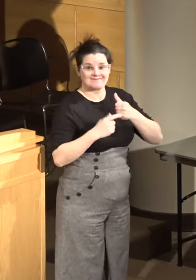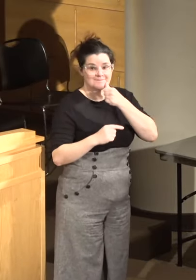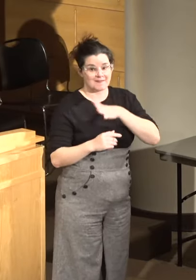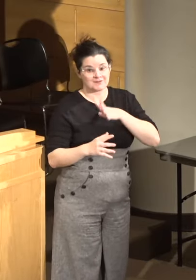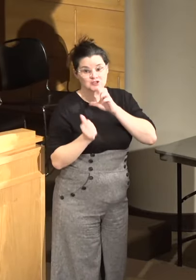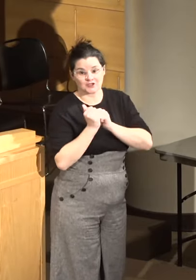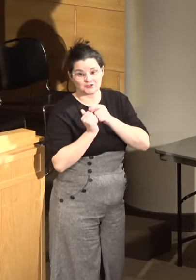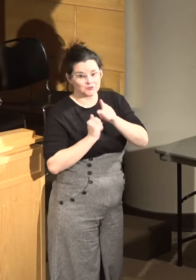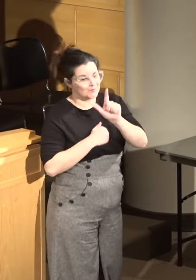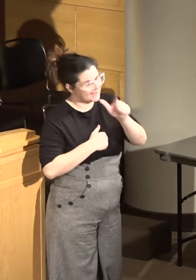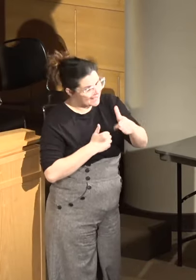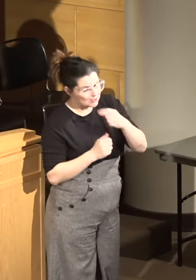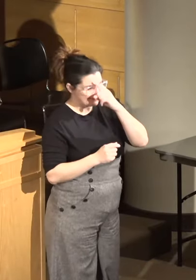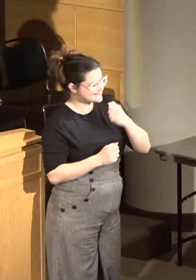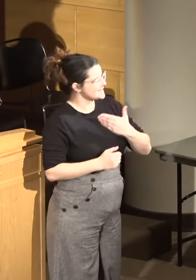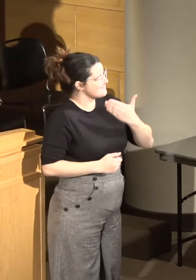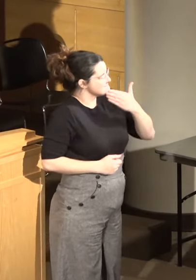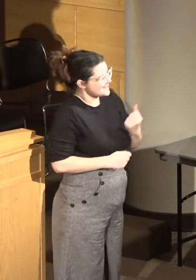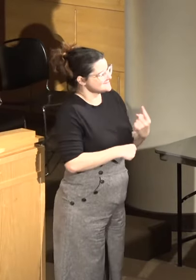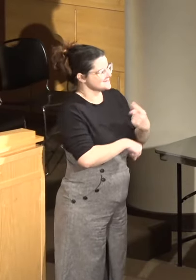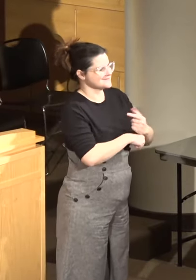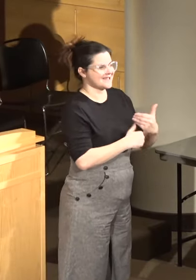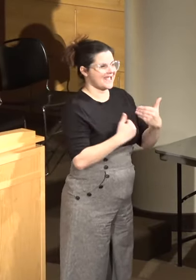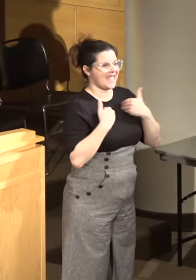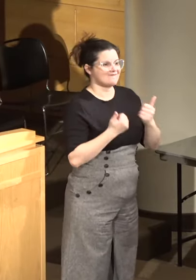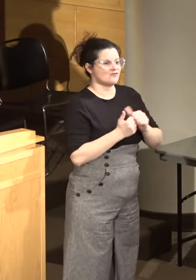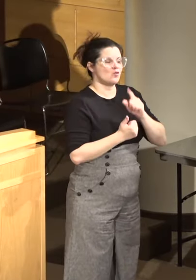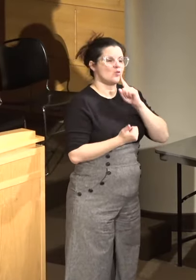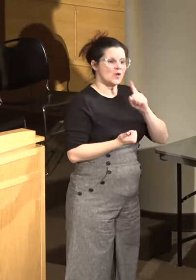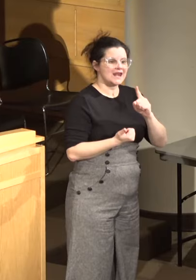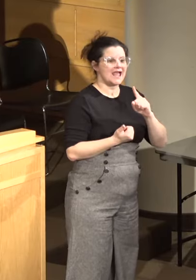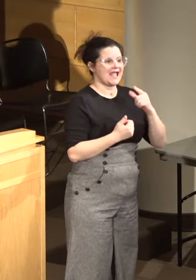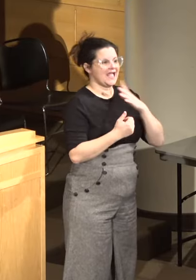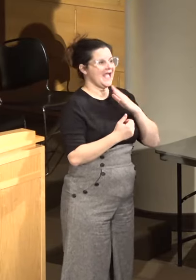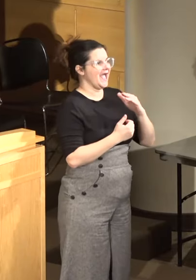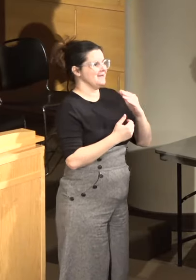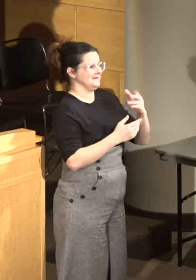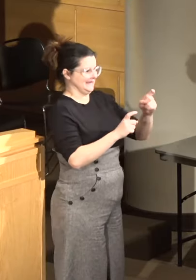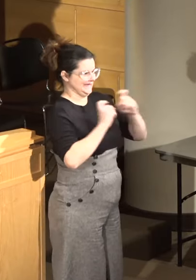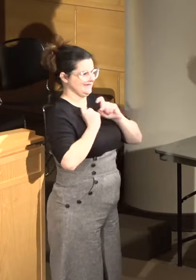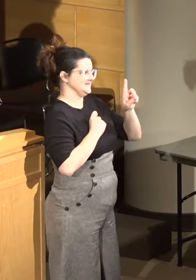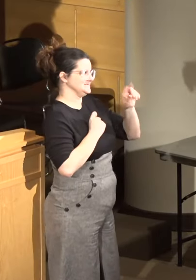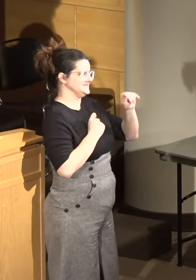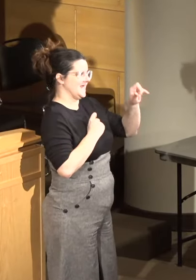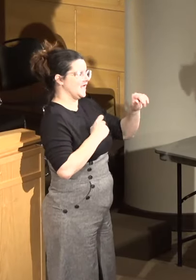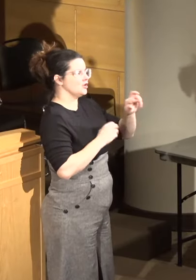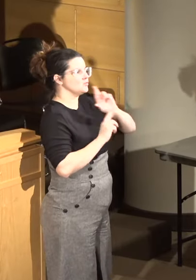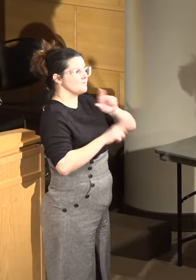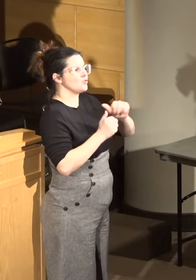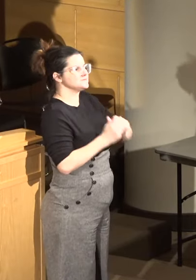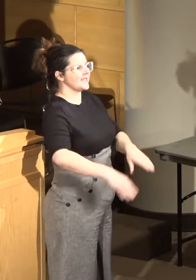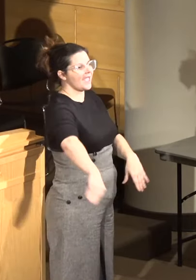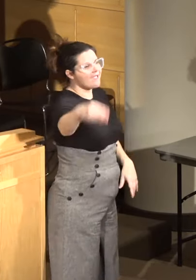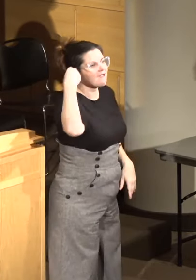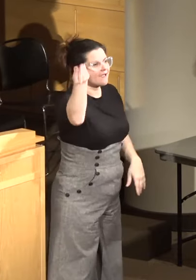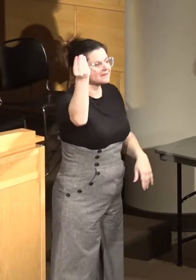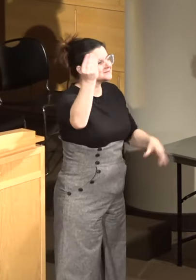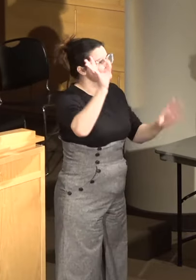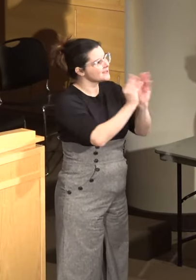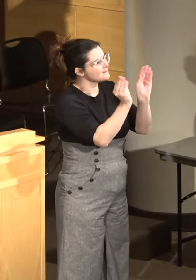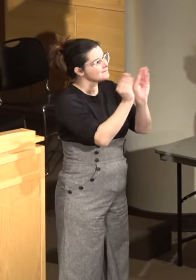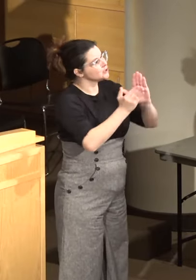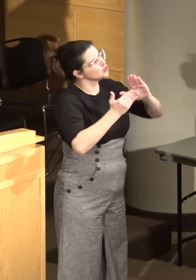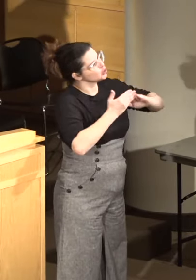I'm talking to you later. Because it's the best days I have when I produce data reports that get held up in meetings. And the